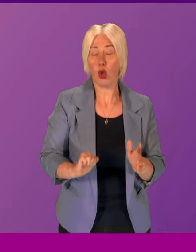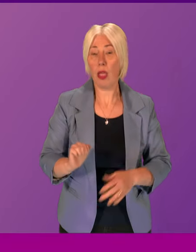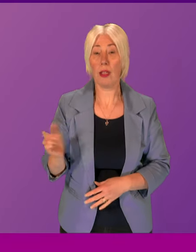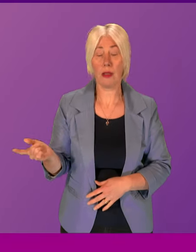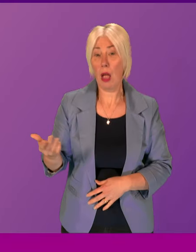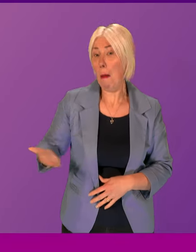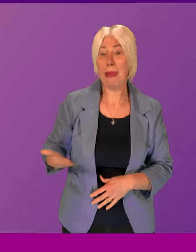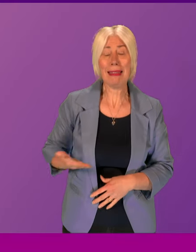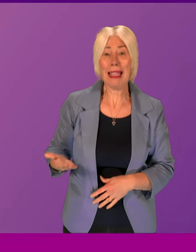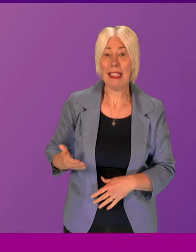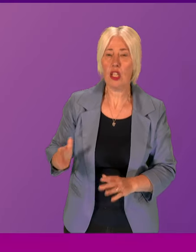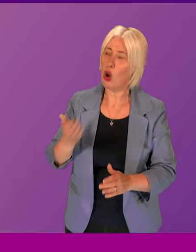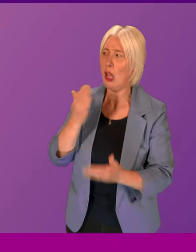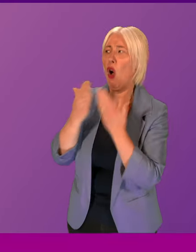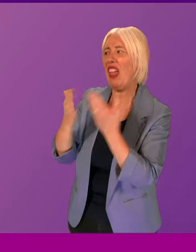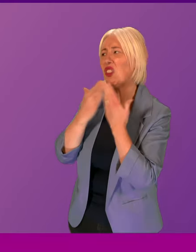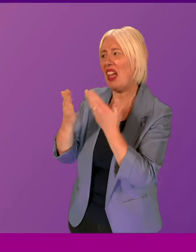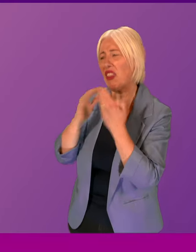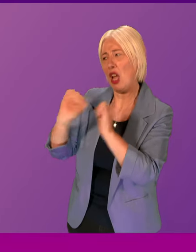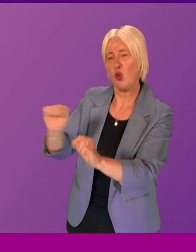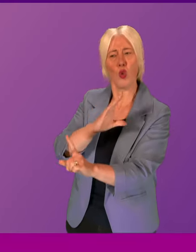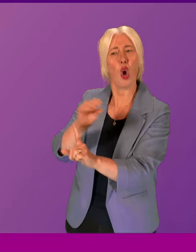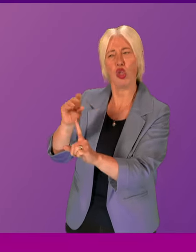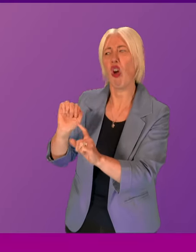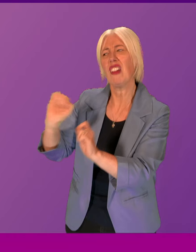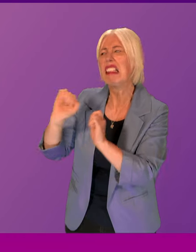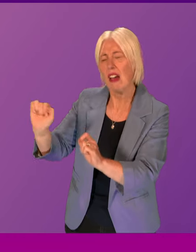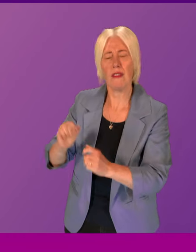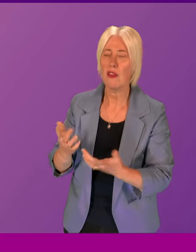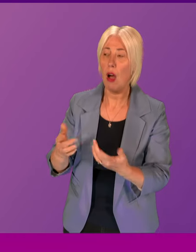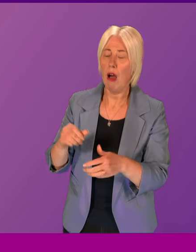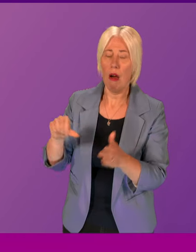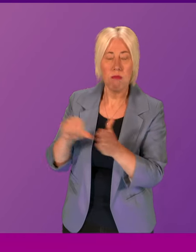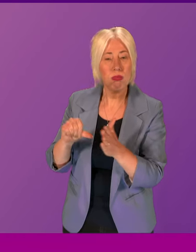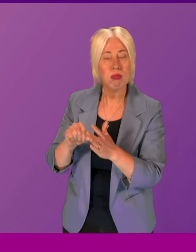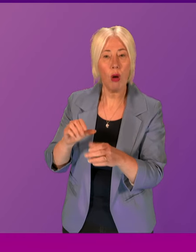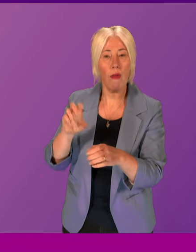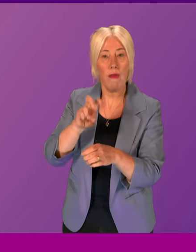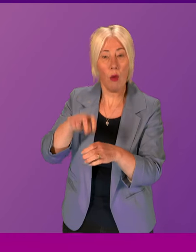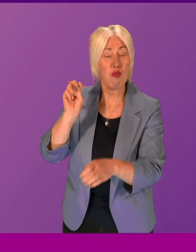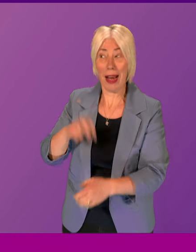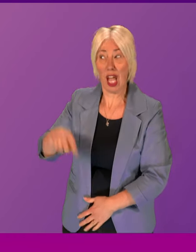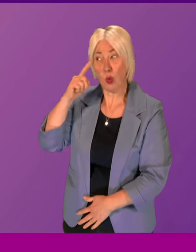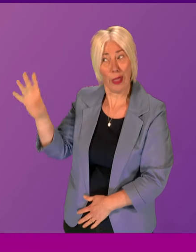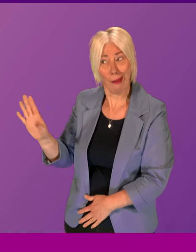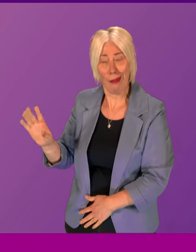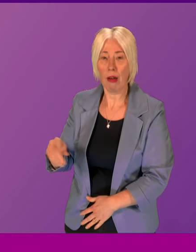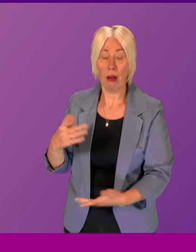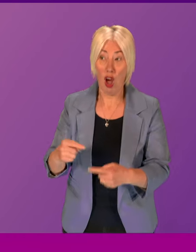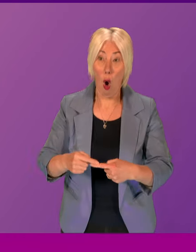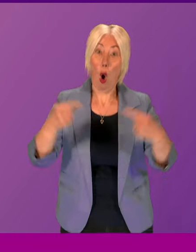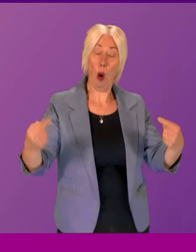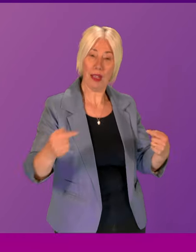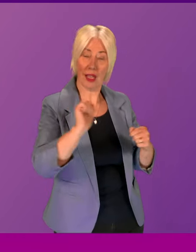are lining up to thank Rachel Hamilton's Conservatives for the imposition of Brexit. Quite the opposite. We have, of course,